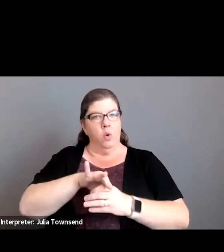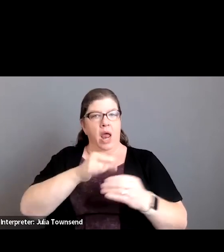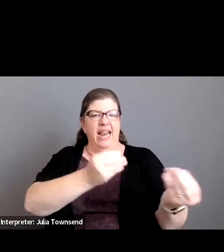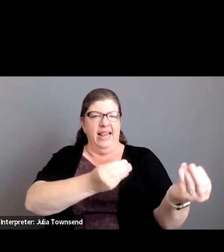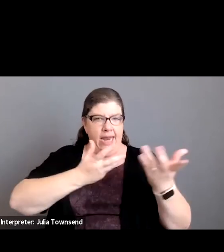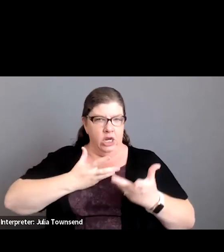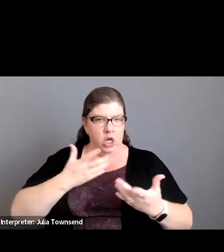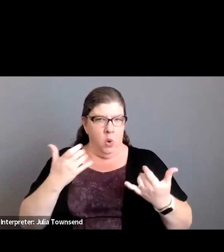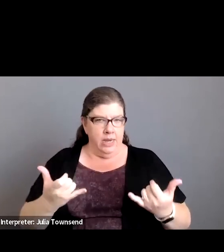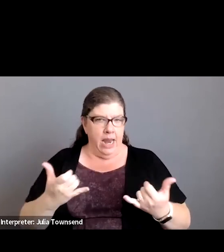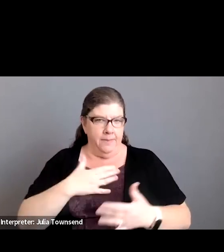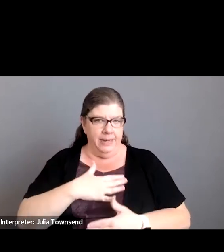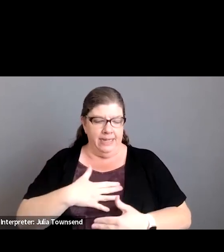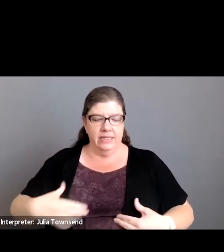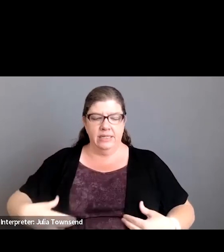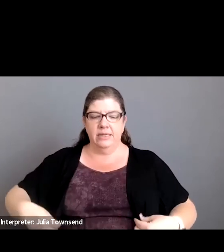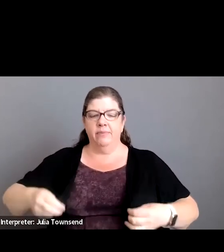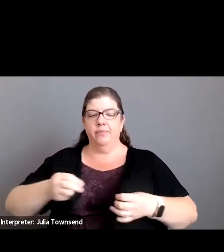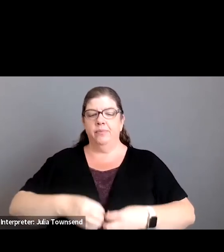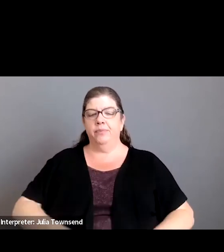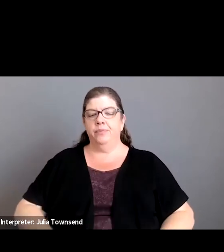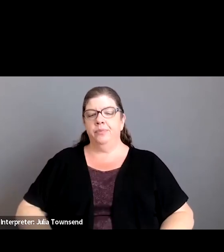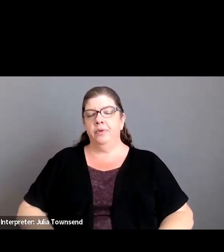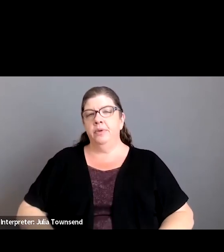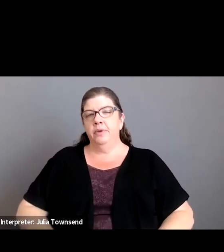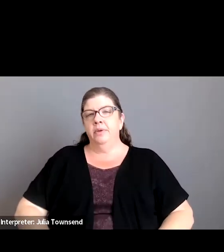let us know at this time oh